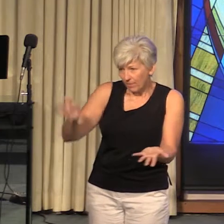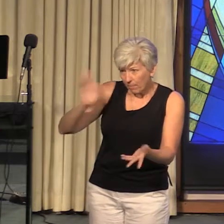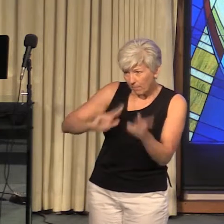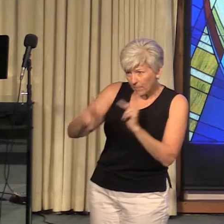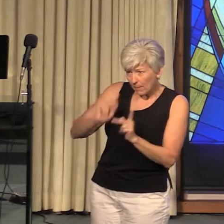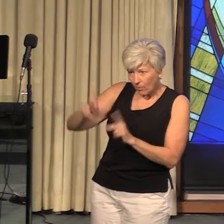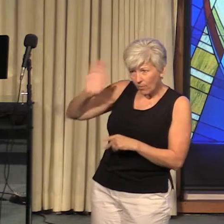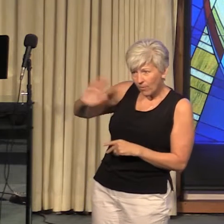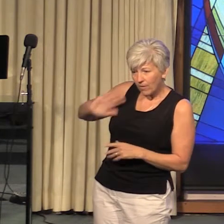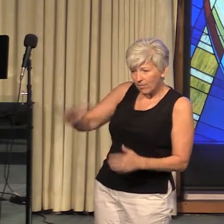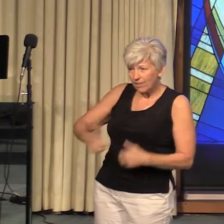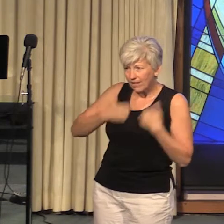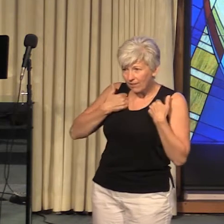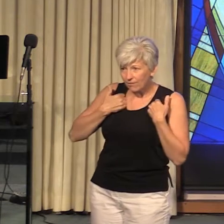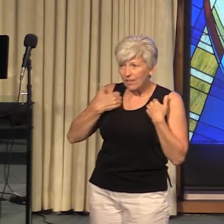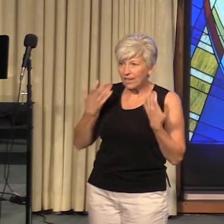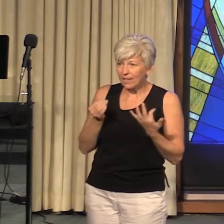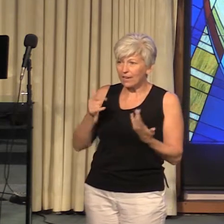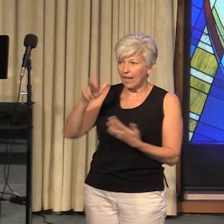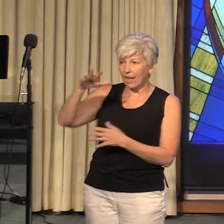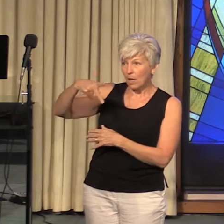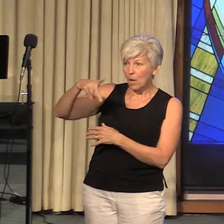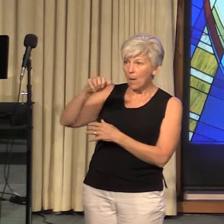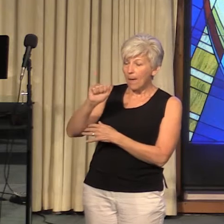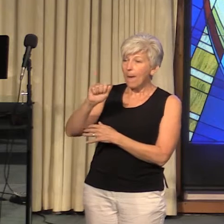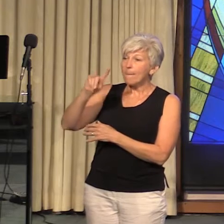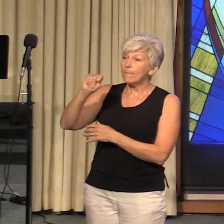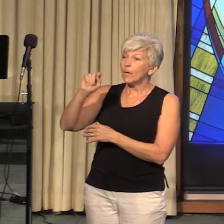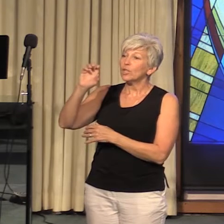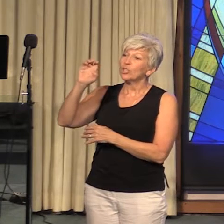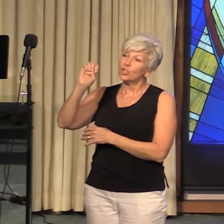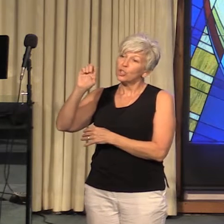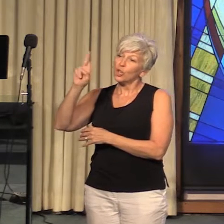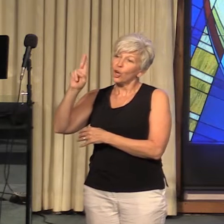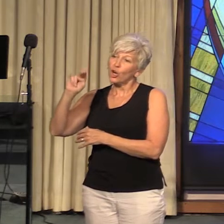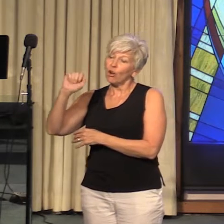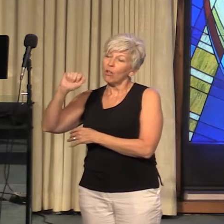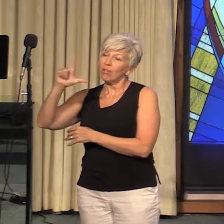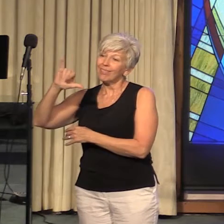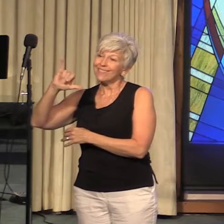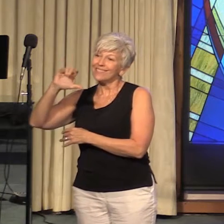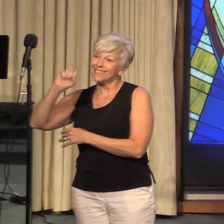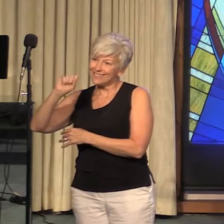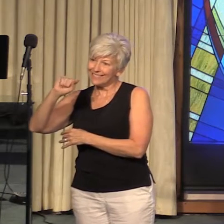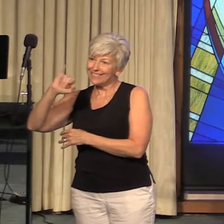There are many societies that were maternalistic, and they have female deities.